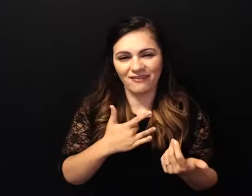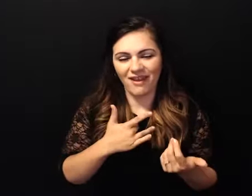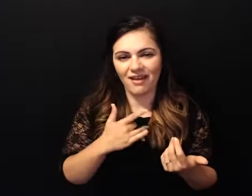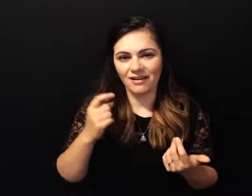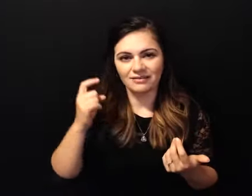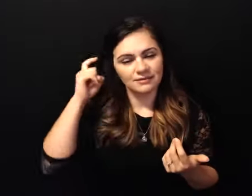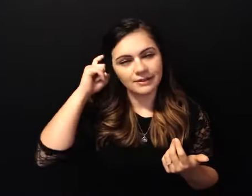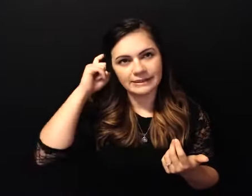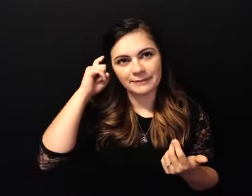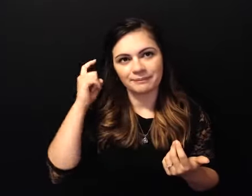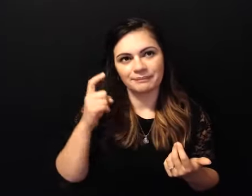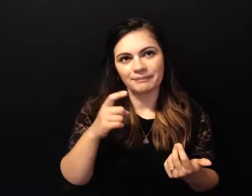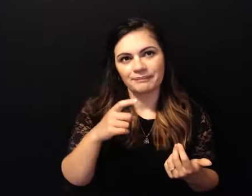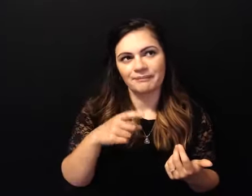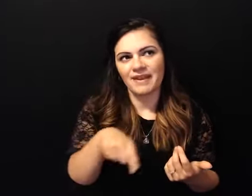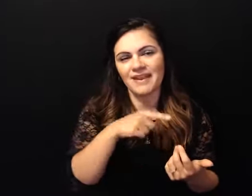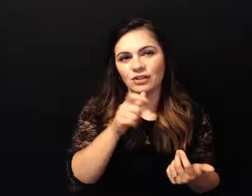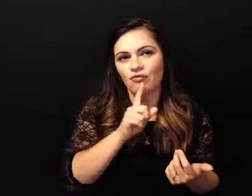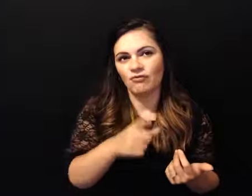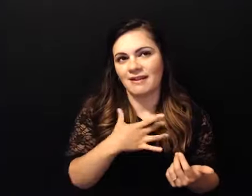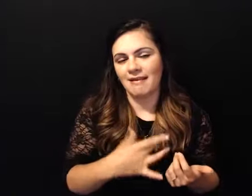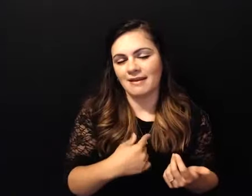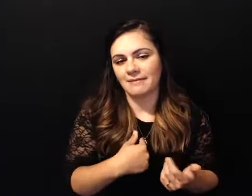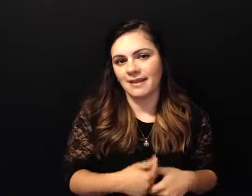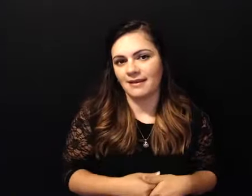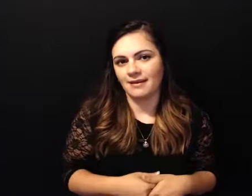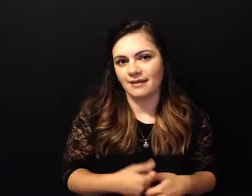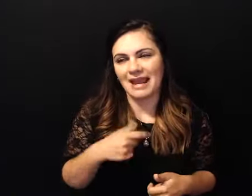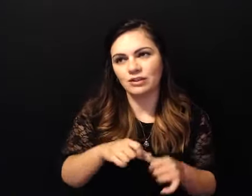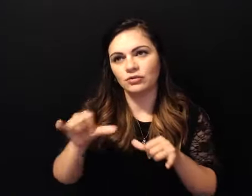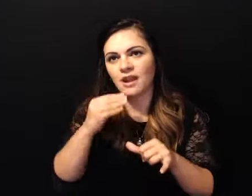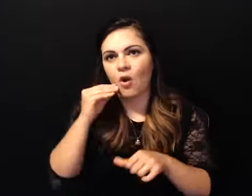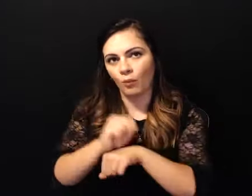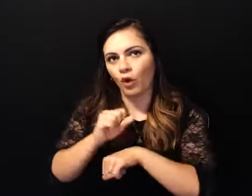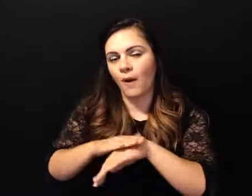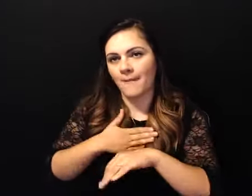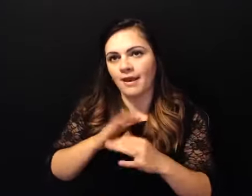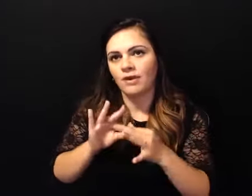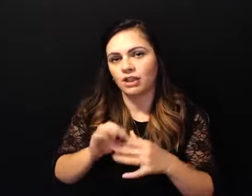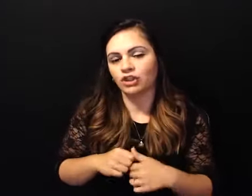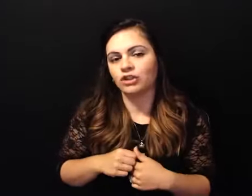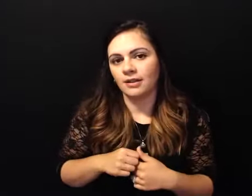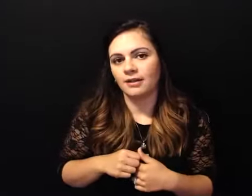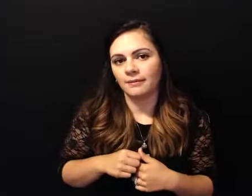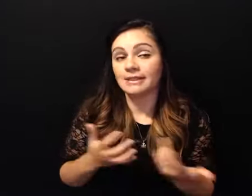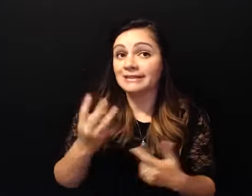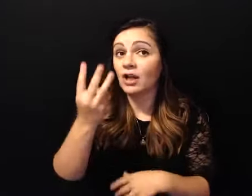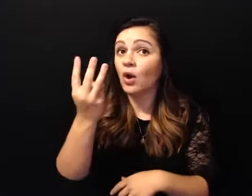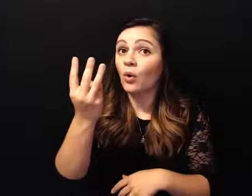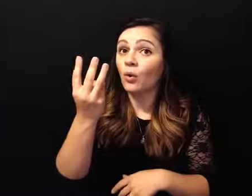i don't really need to go to that meeting anyway i need to stay home and work on my relationship you know 90210 is on wednesday nights and i really need to watch that